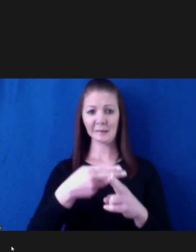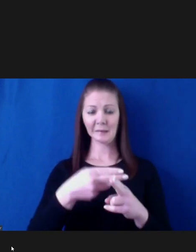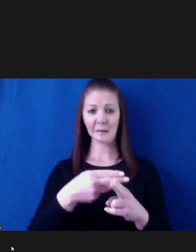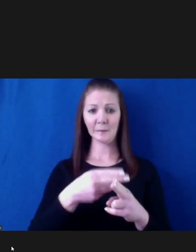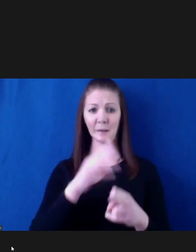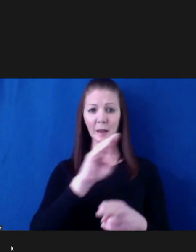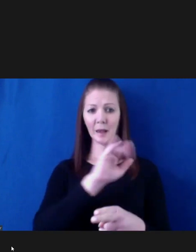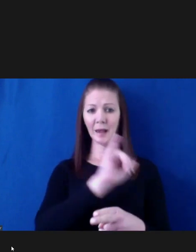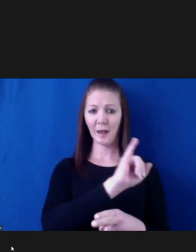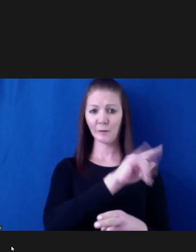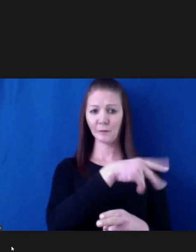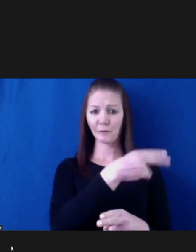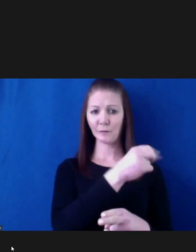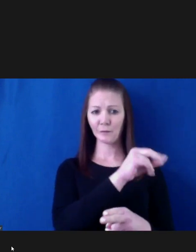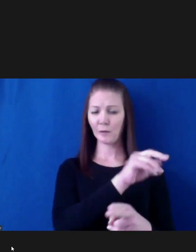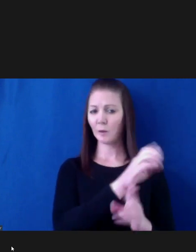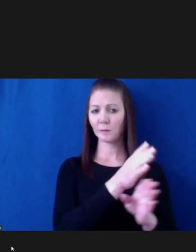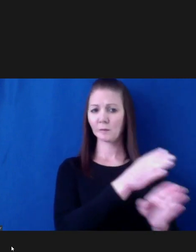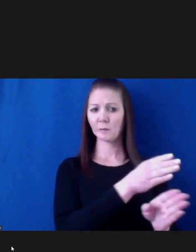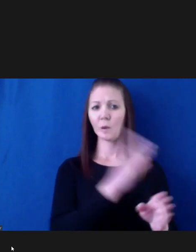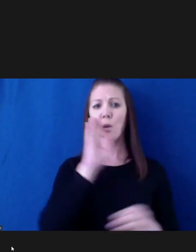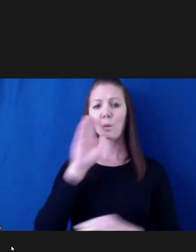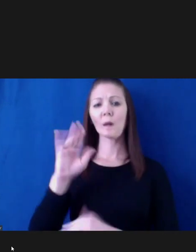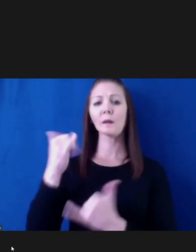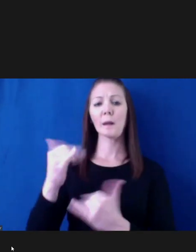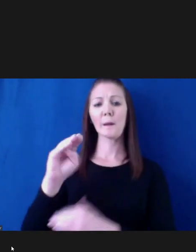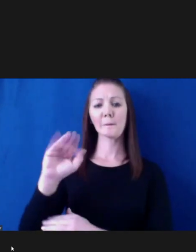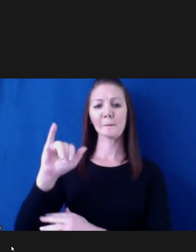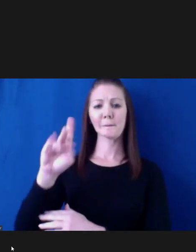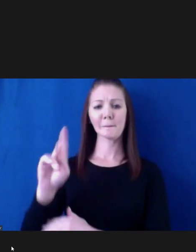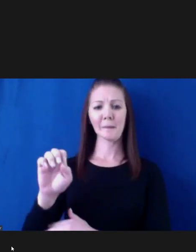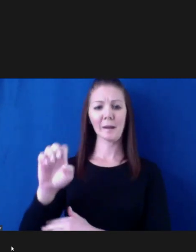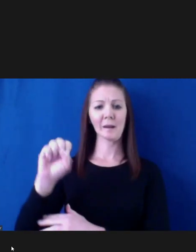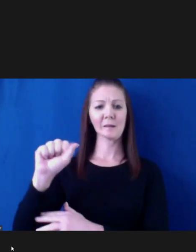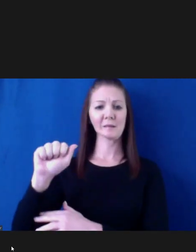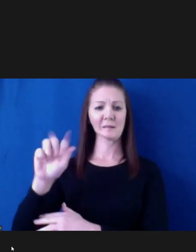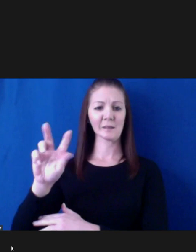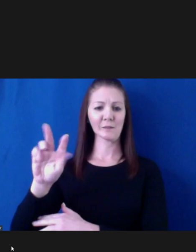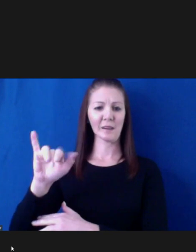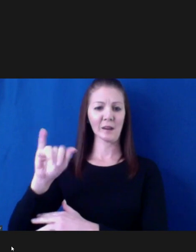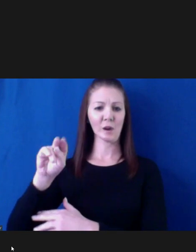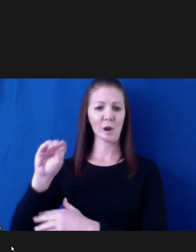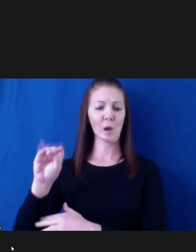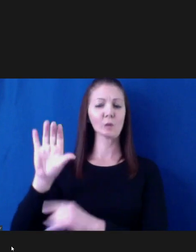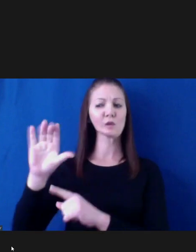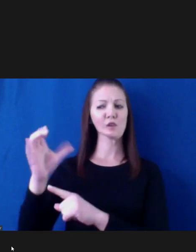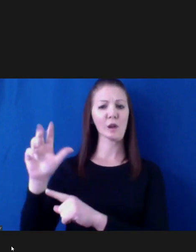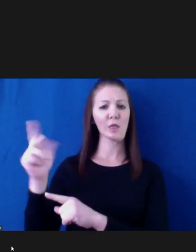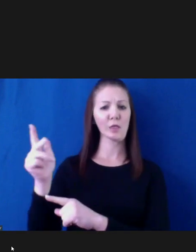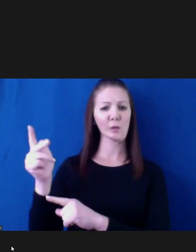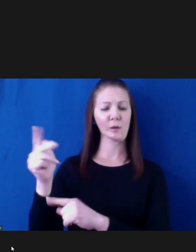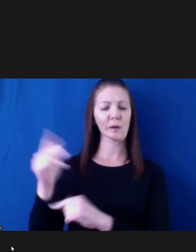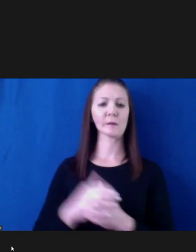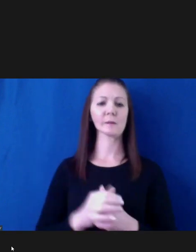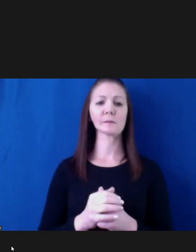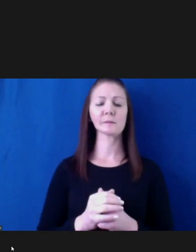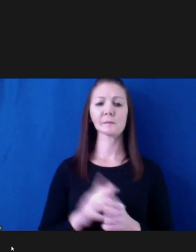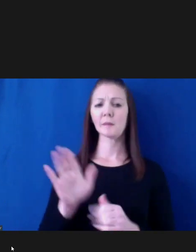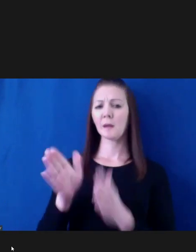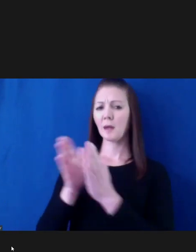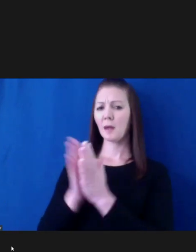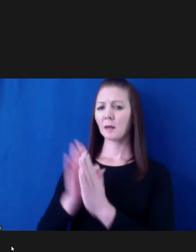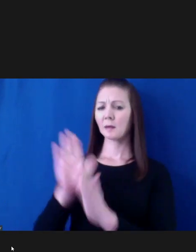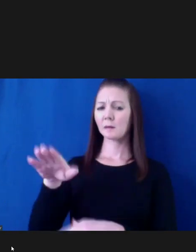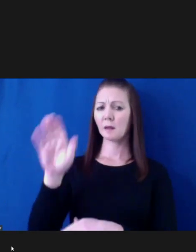Savino from Channel 3 Eyewitness News. Governor, even with the truck ban in place, we did see some trucks on the